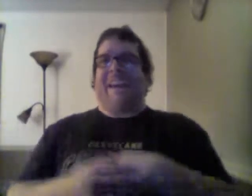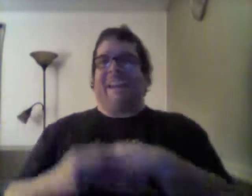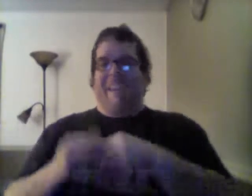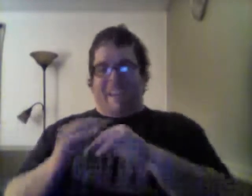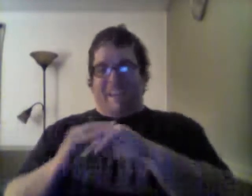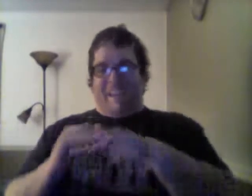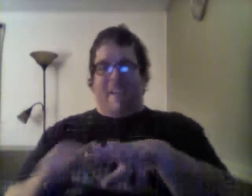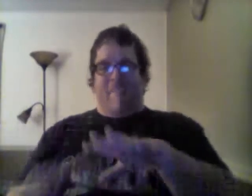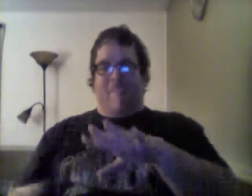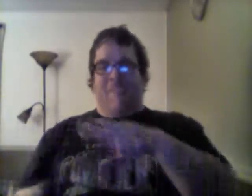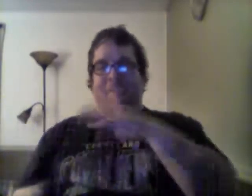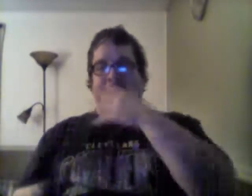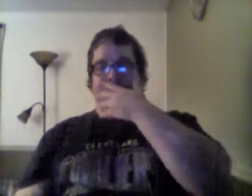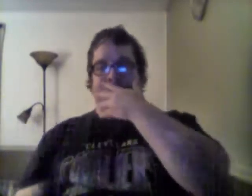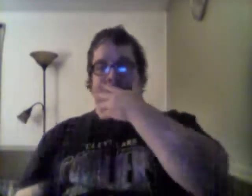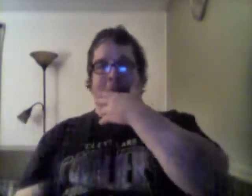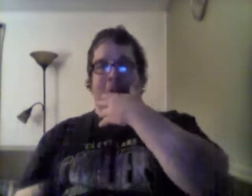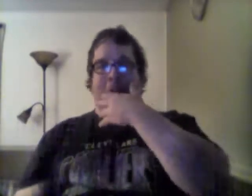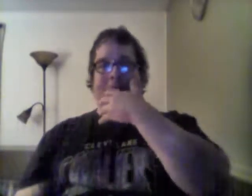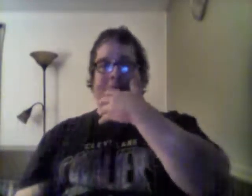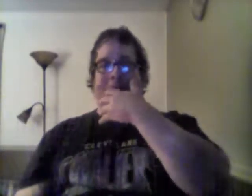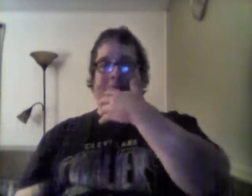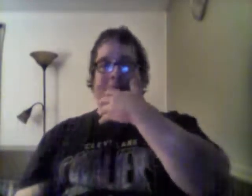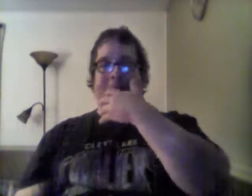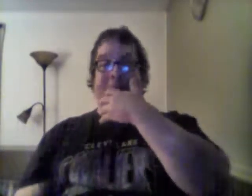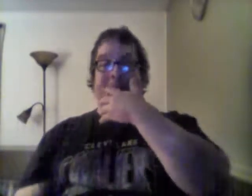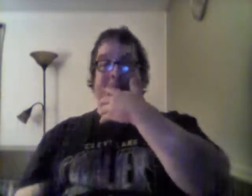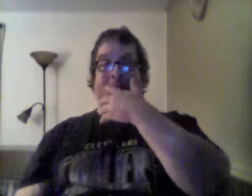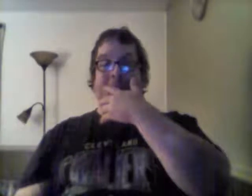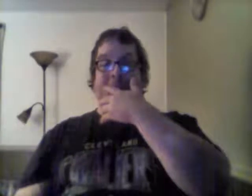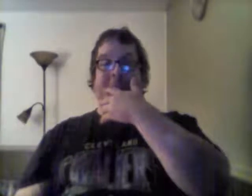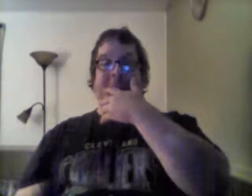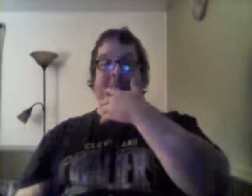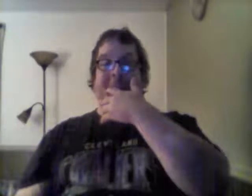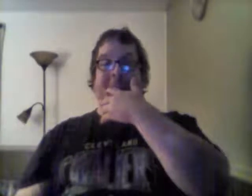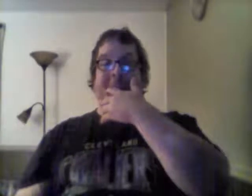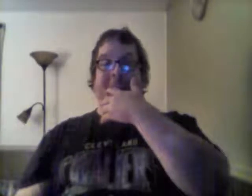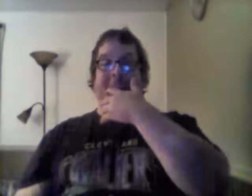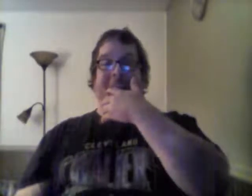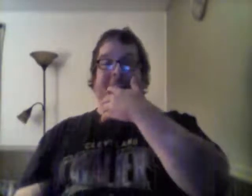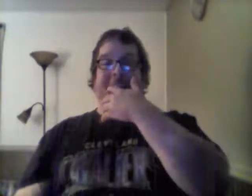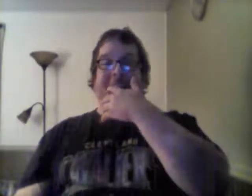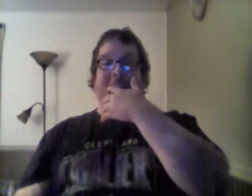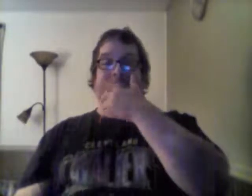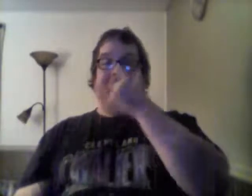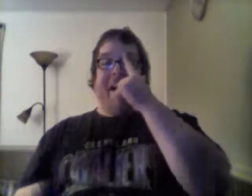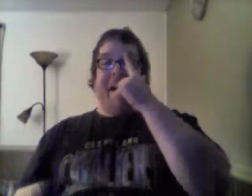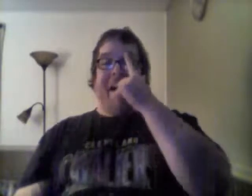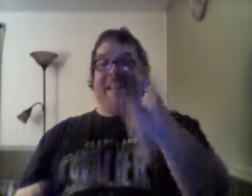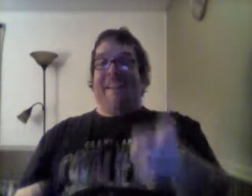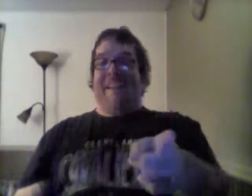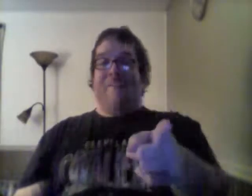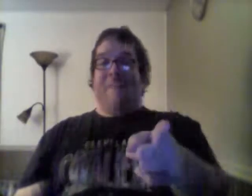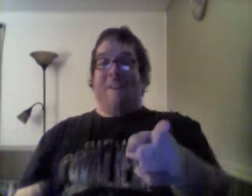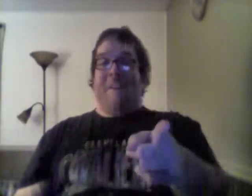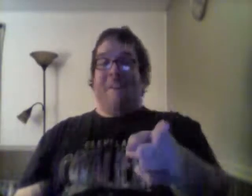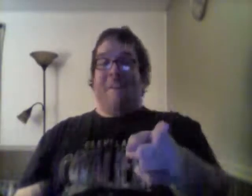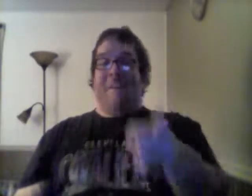I, not 100%, uh, it was fun. I liked that one. Um, I did not fucking know